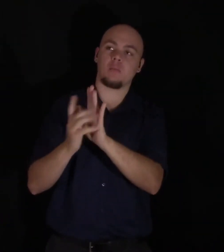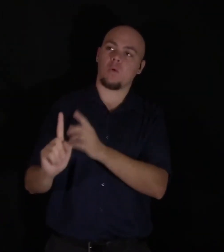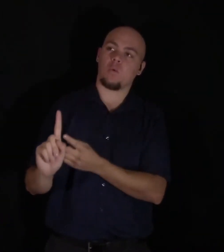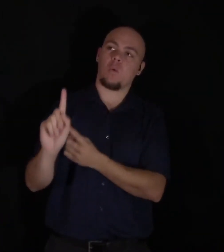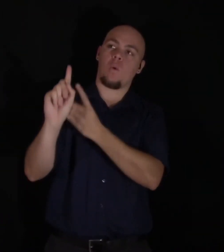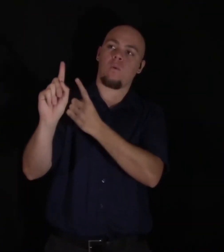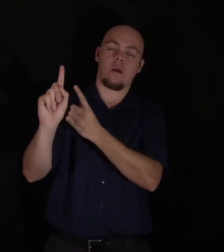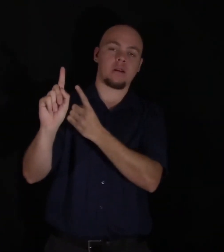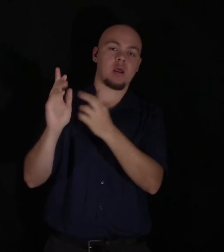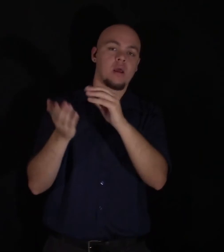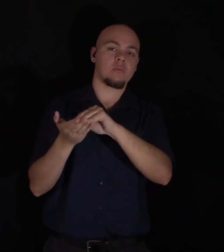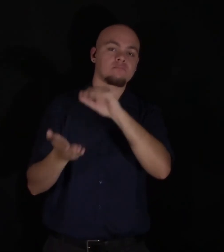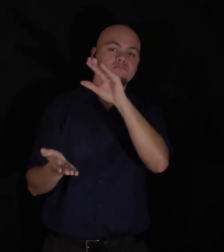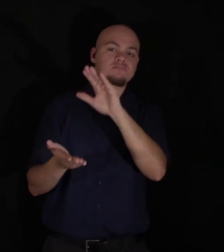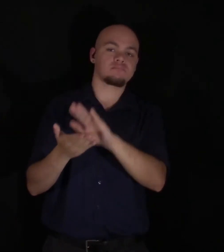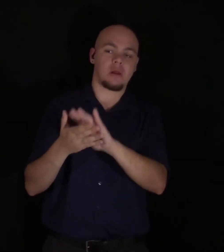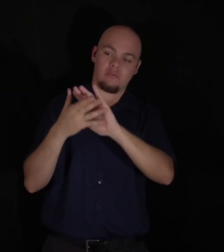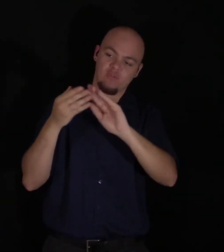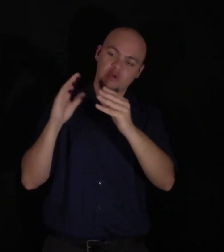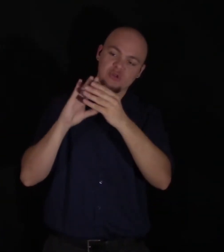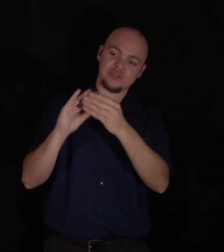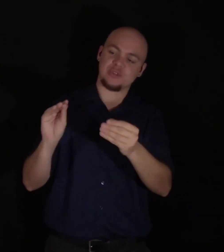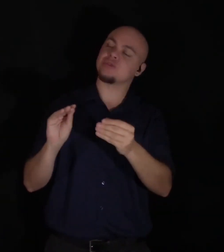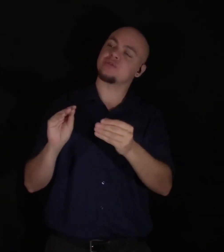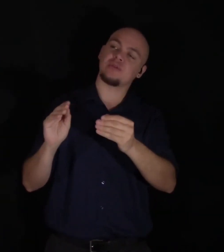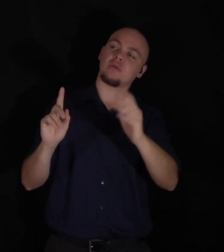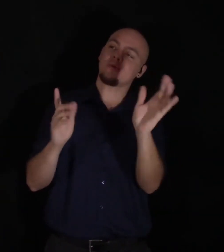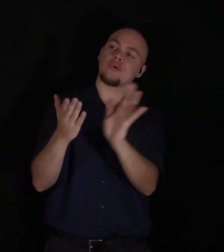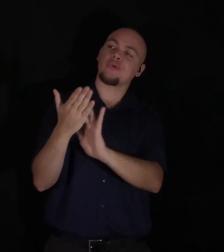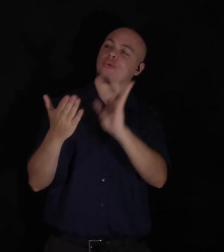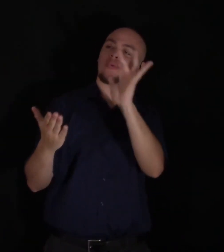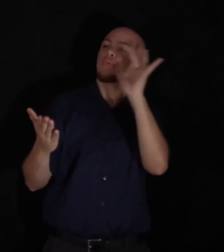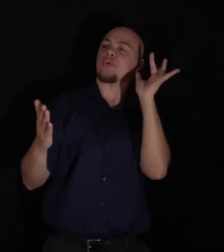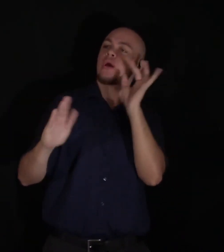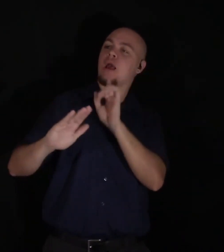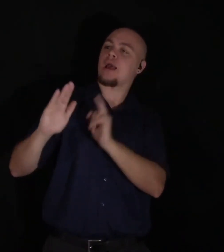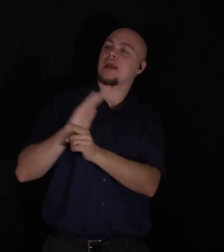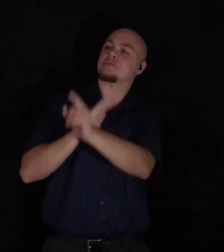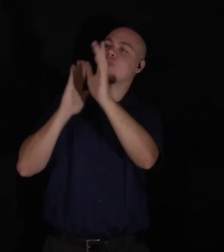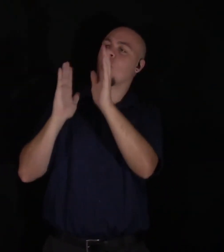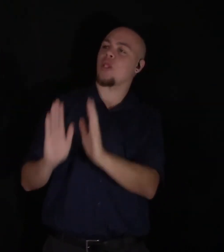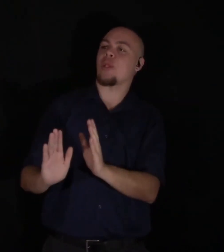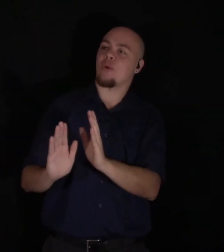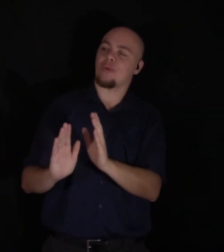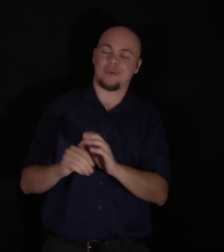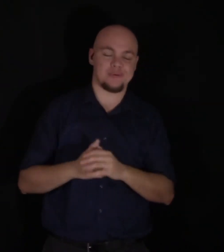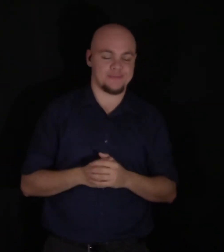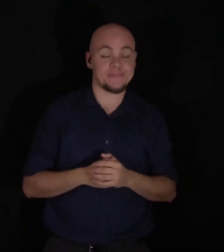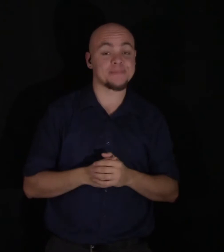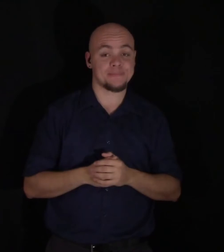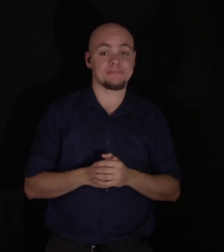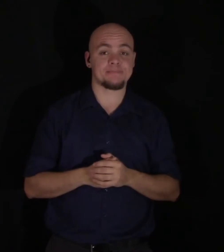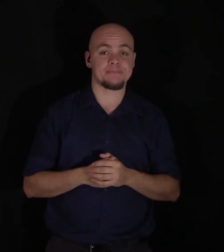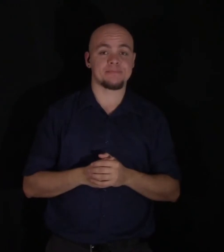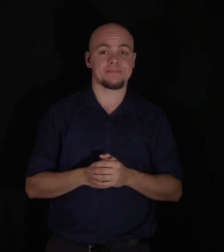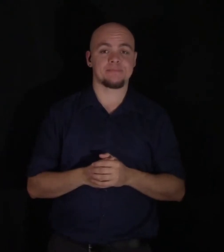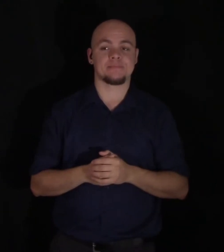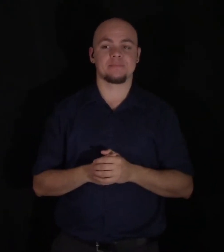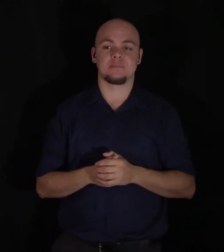are recorded in story as the gallant and adventurous benefactors of our species. The saintly soul